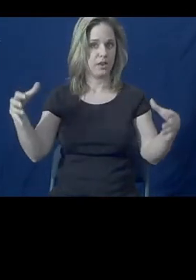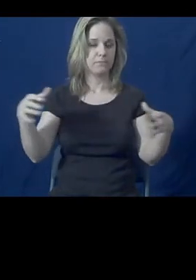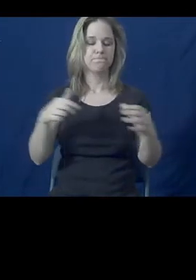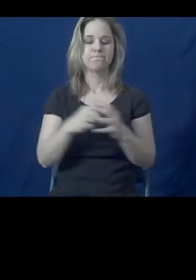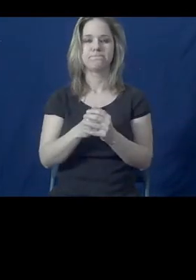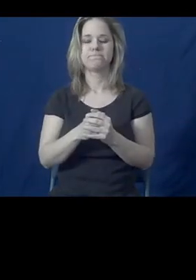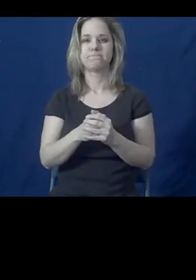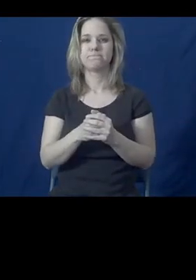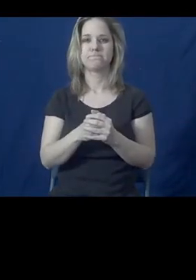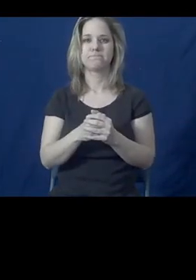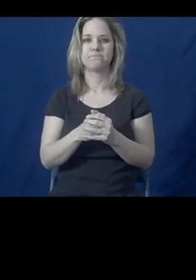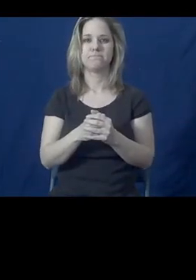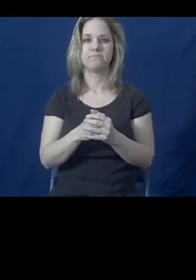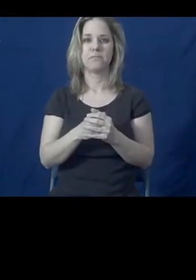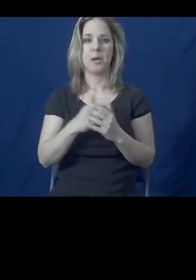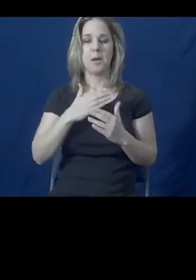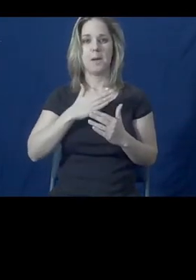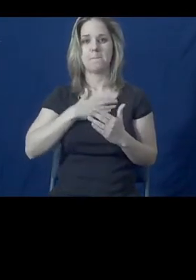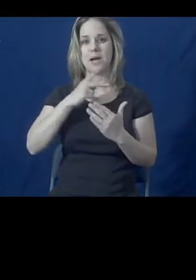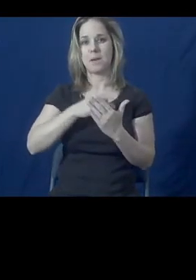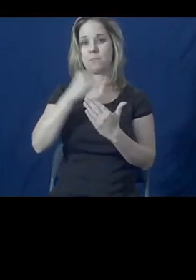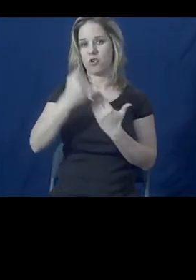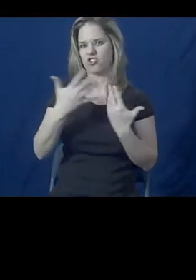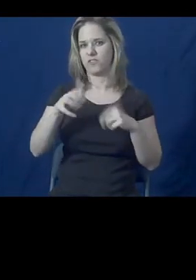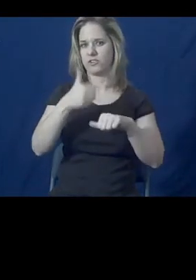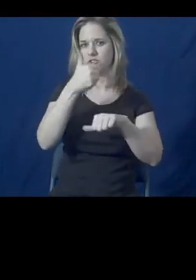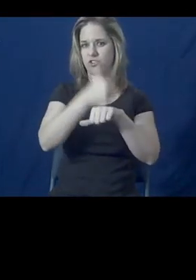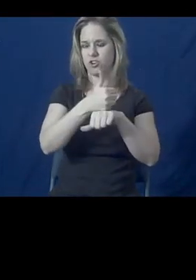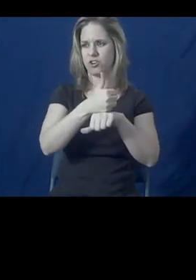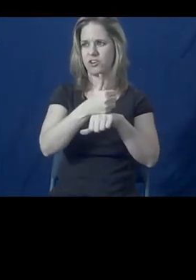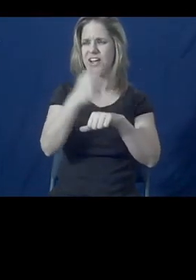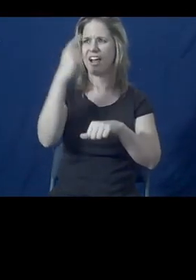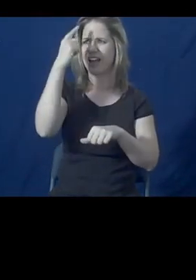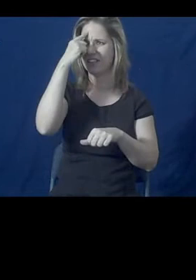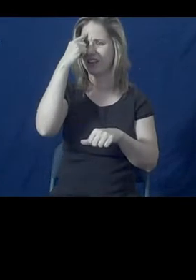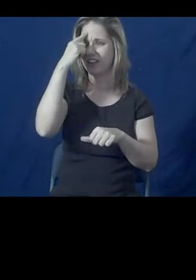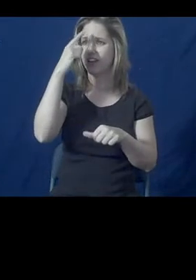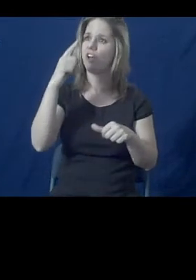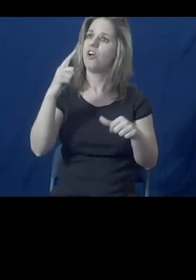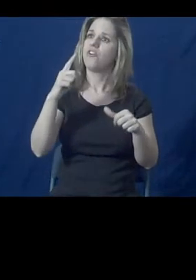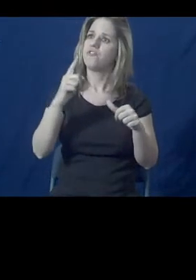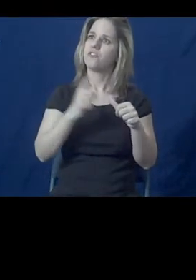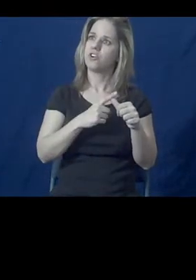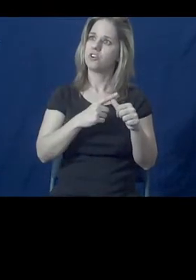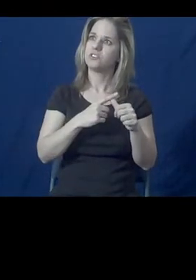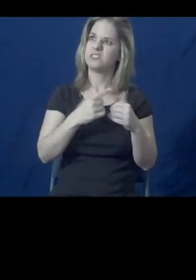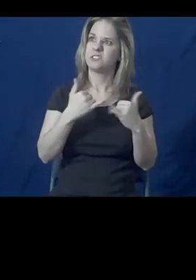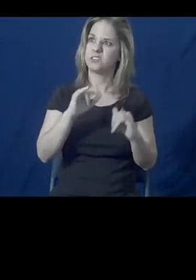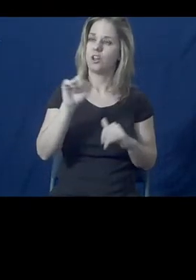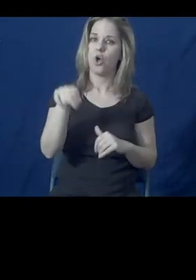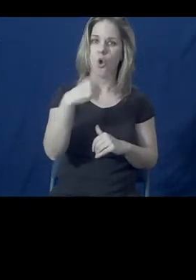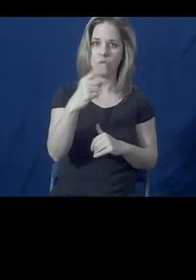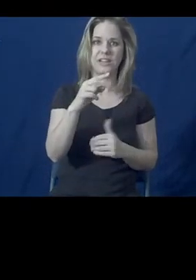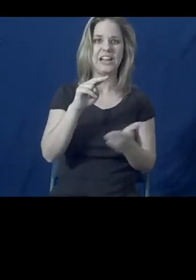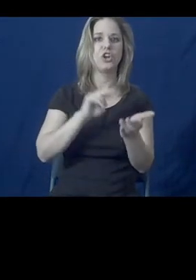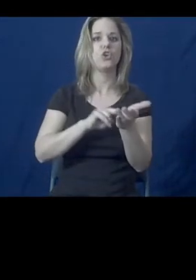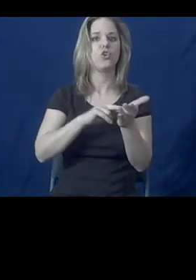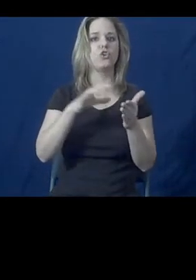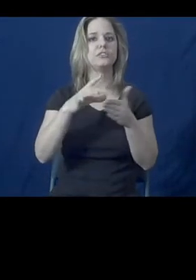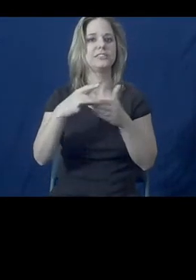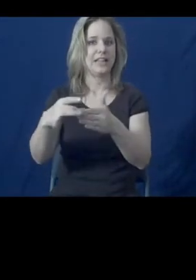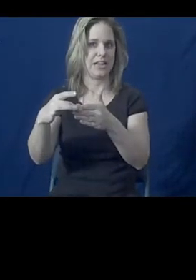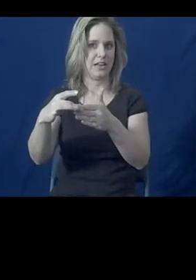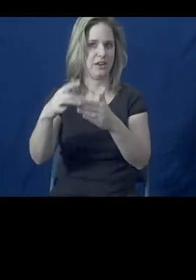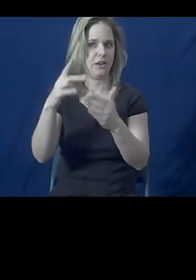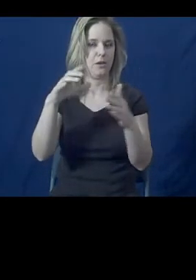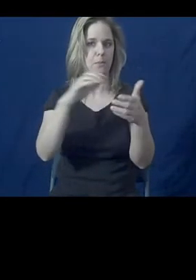The project that I started were, I think, the first and only nurse-led medical-legal partnerships. So we're run completely by nurse practitioners.